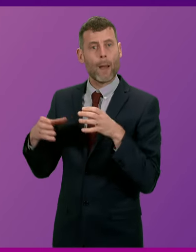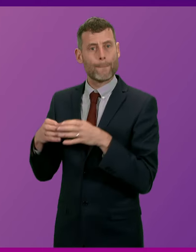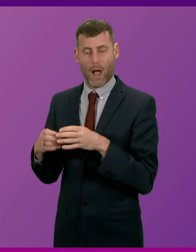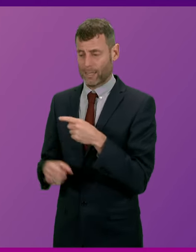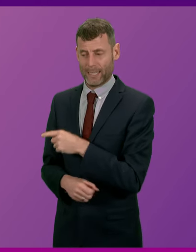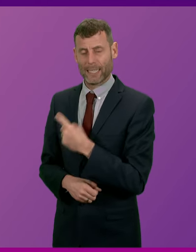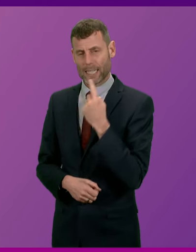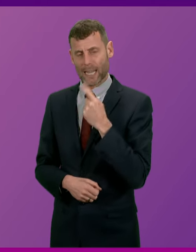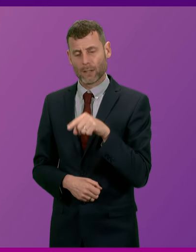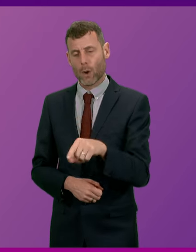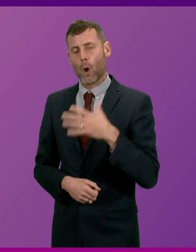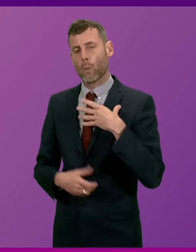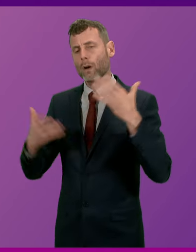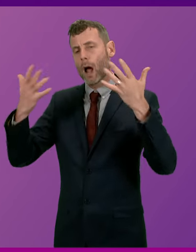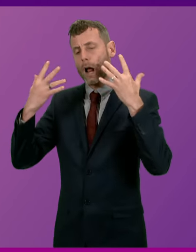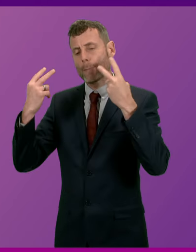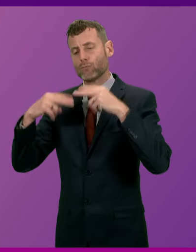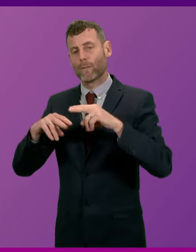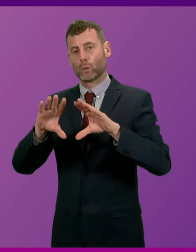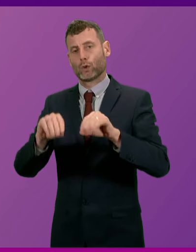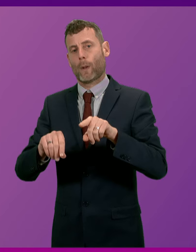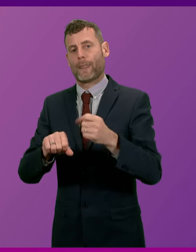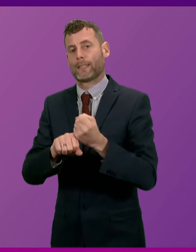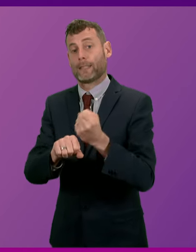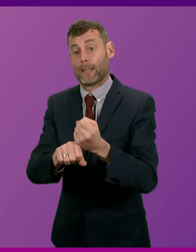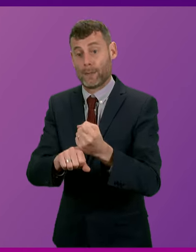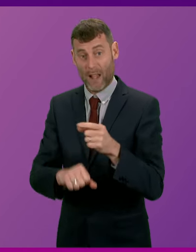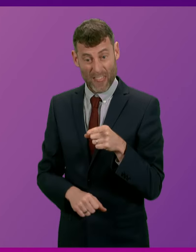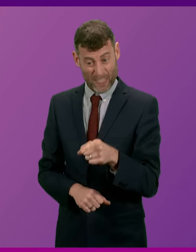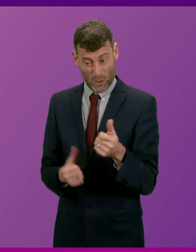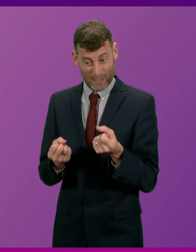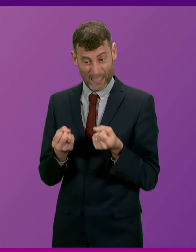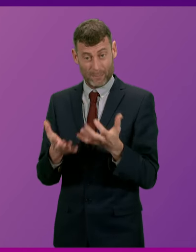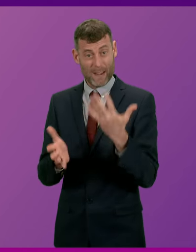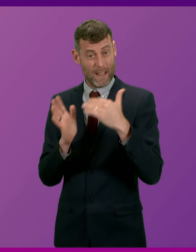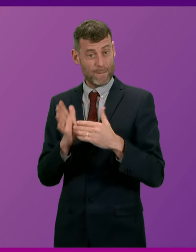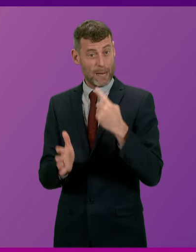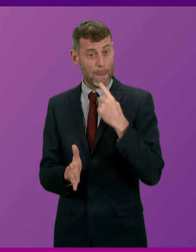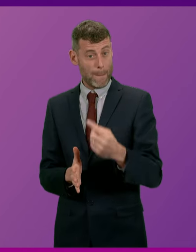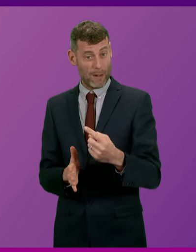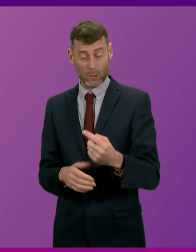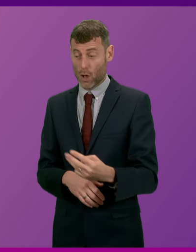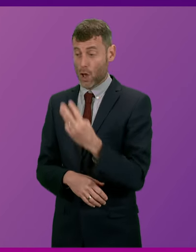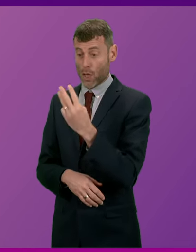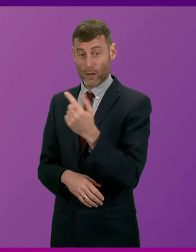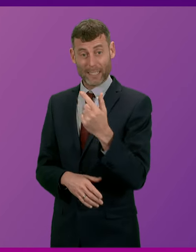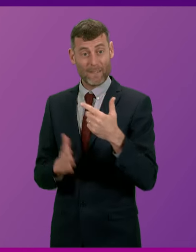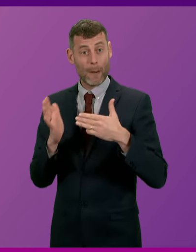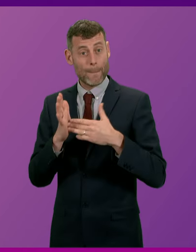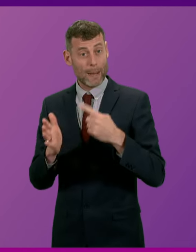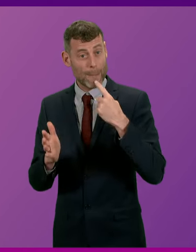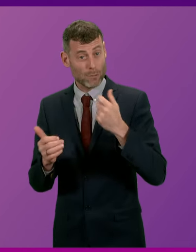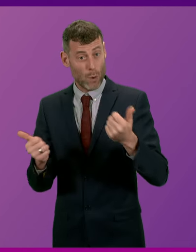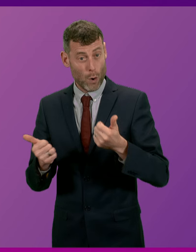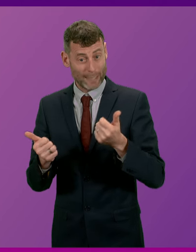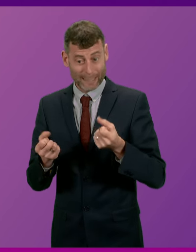climate review to stall and prevent that, which, having cost £5 million so far, and despite £37 million already